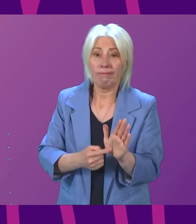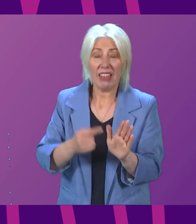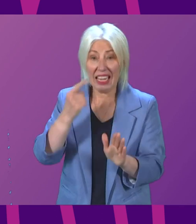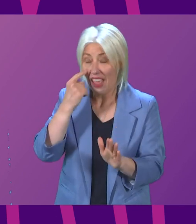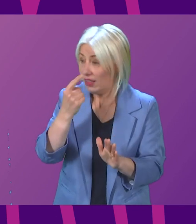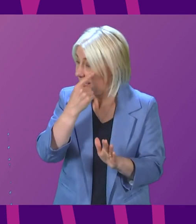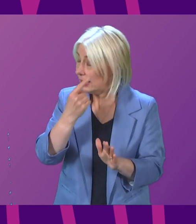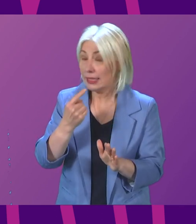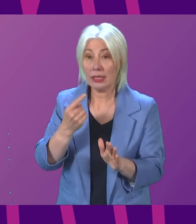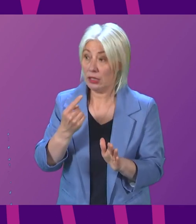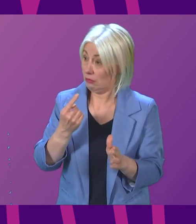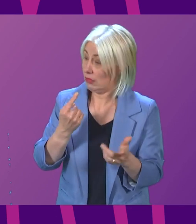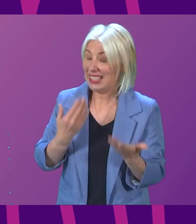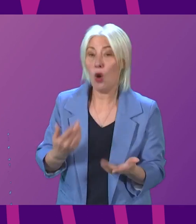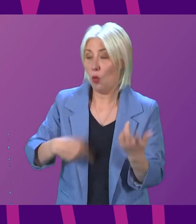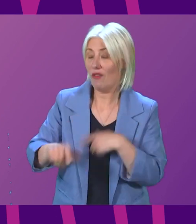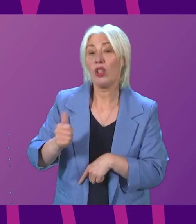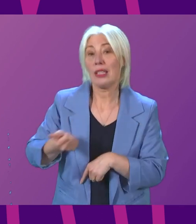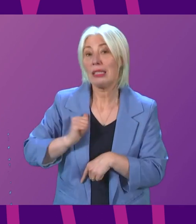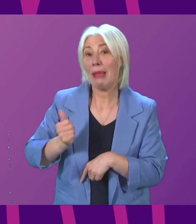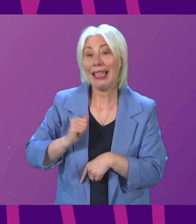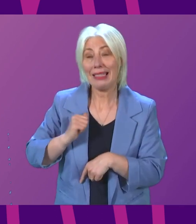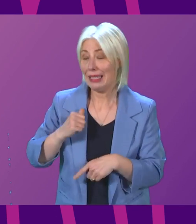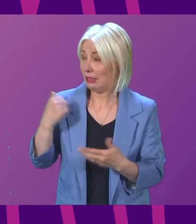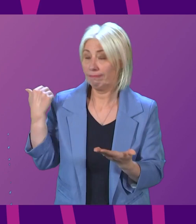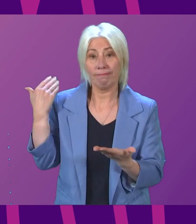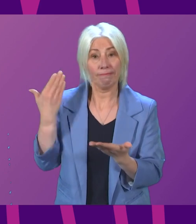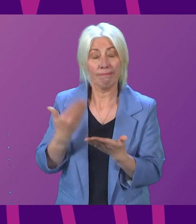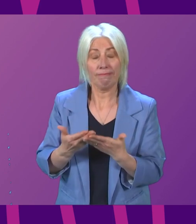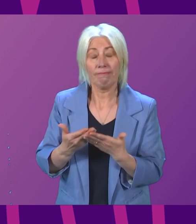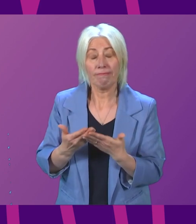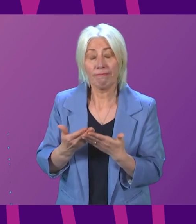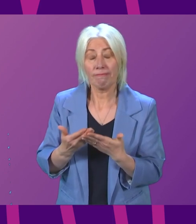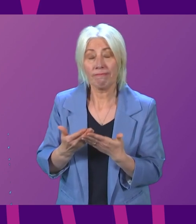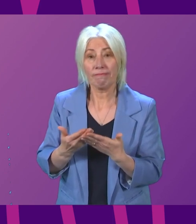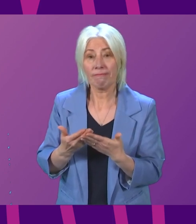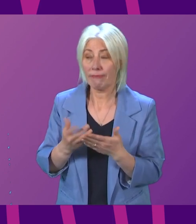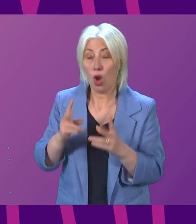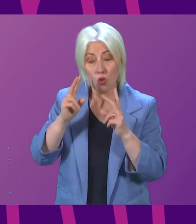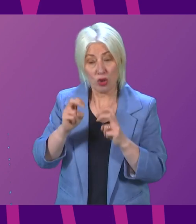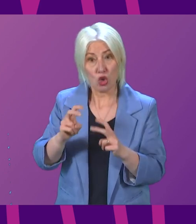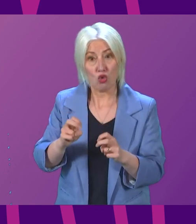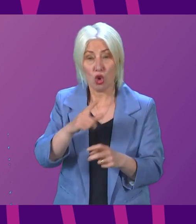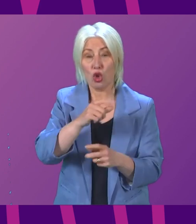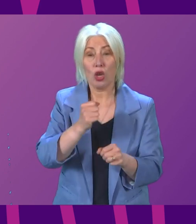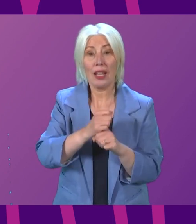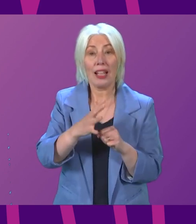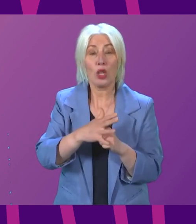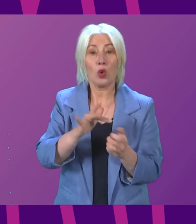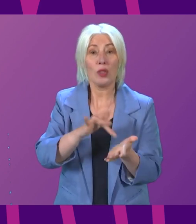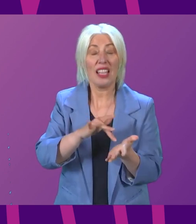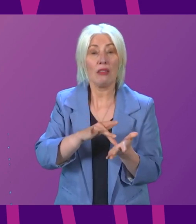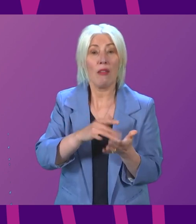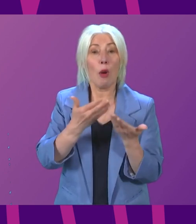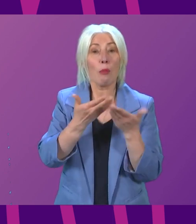many of us have suspected is the case over some time now. What the researchers at the Glasgow Centre for Population